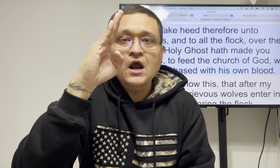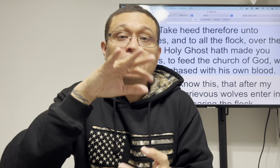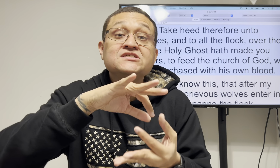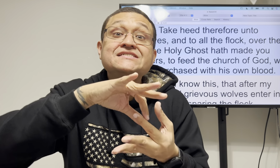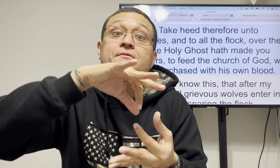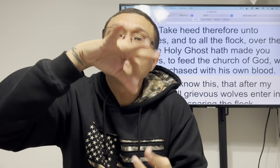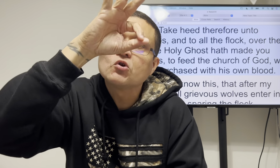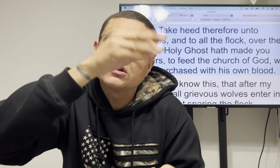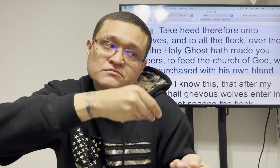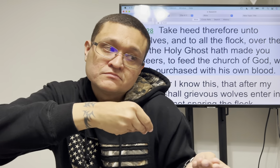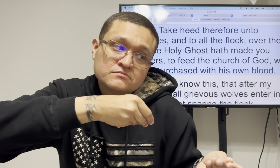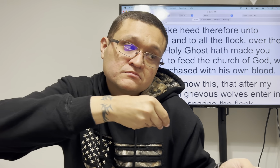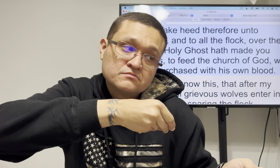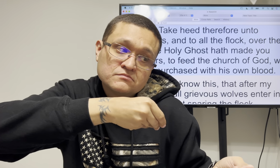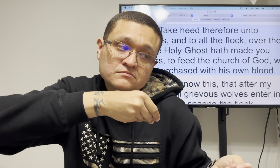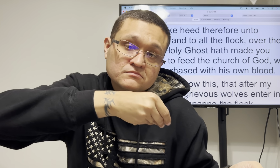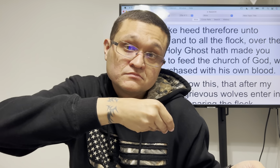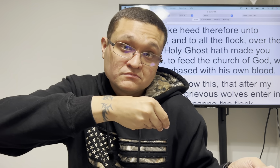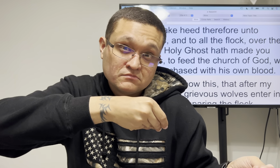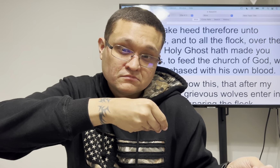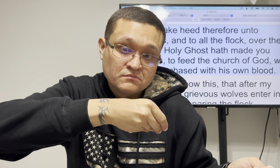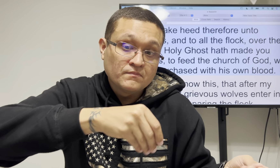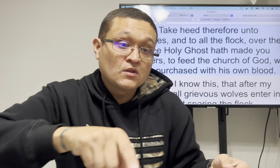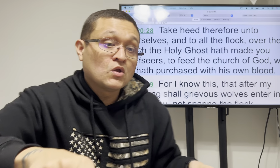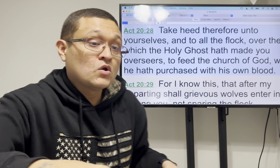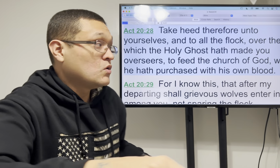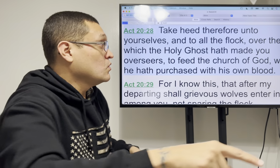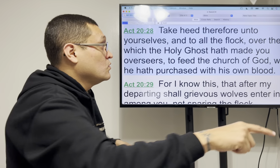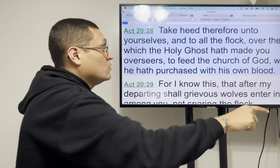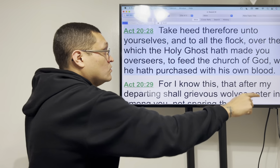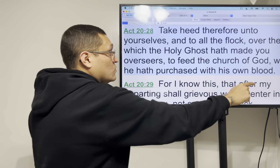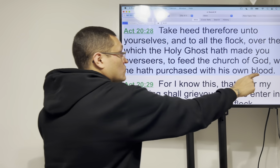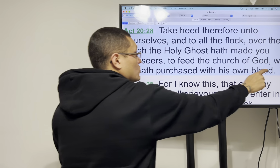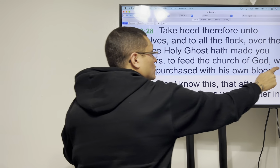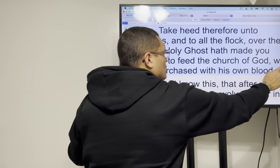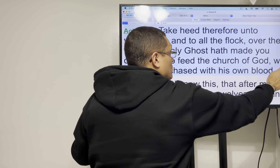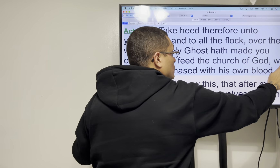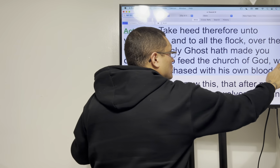meaning feeding the people of God feeding the word of God to them in their hearts and their souls